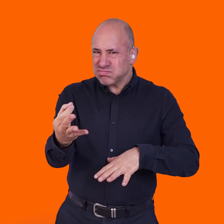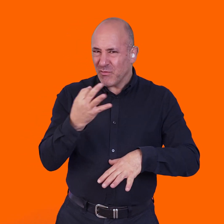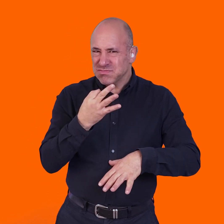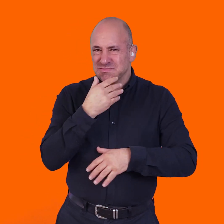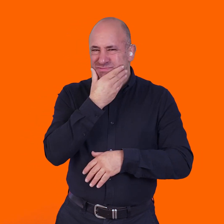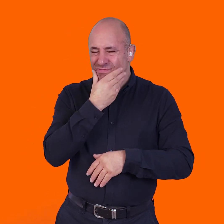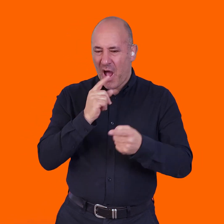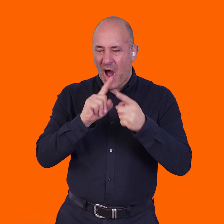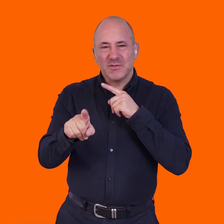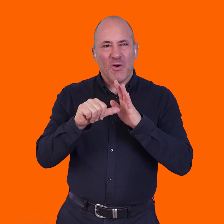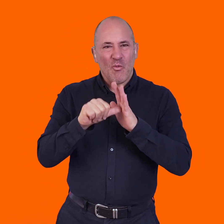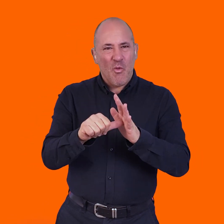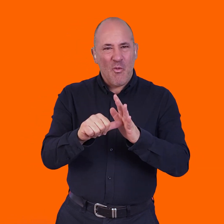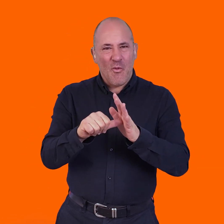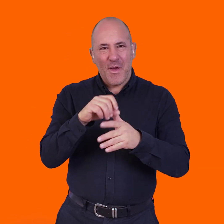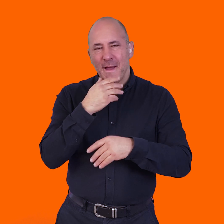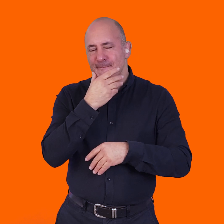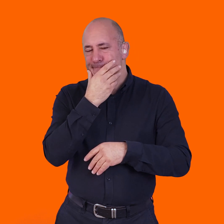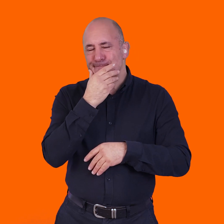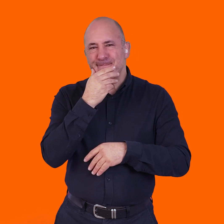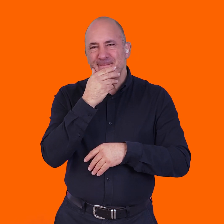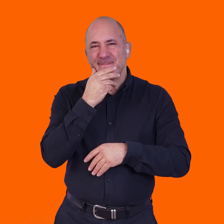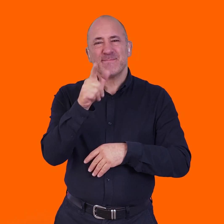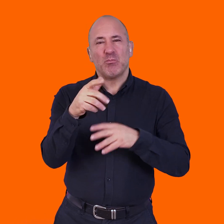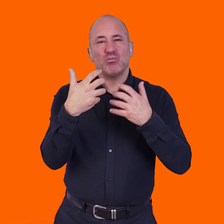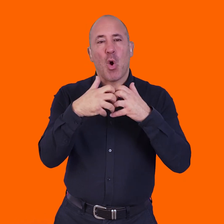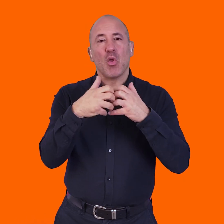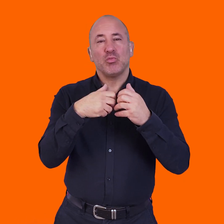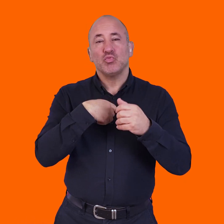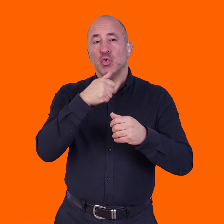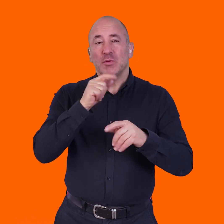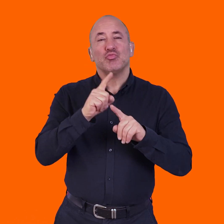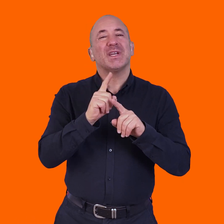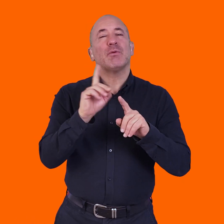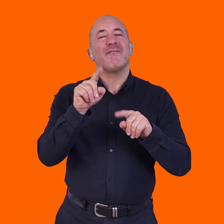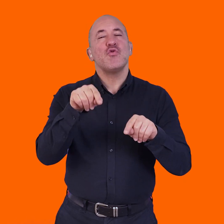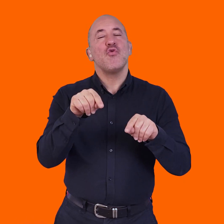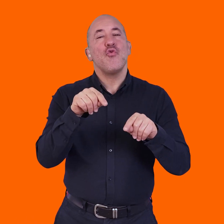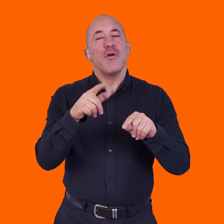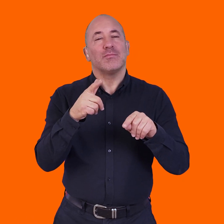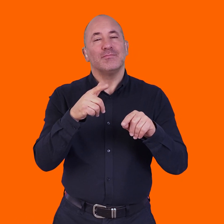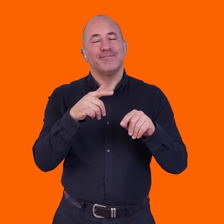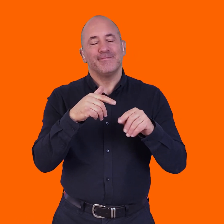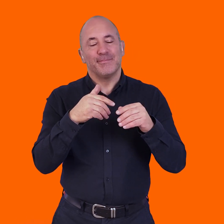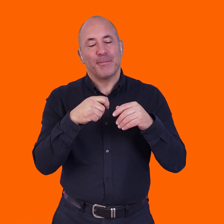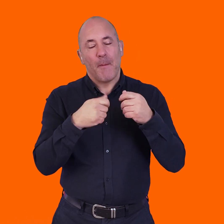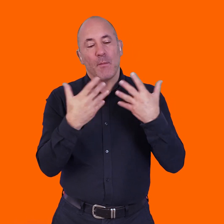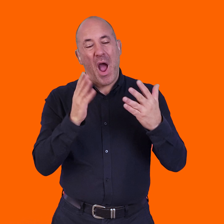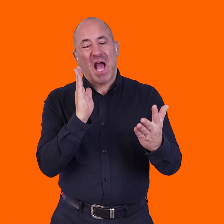good question. It's a really hard one to answer. I mean, the technology that we use is about making the work we